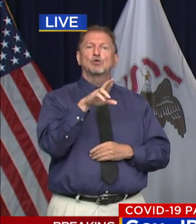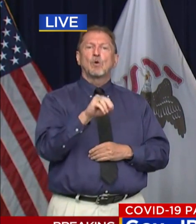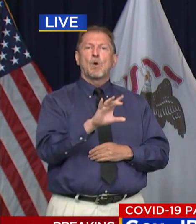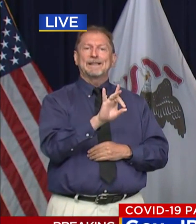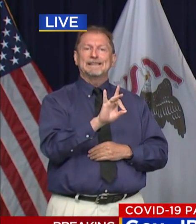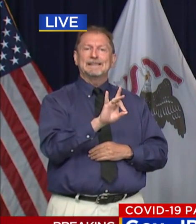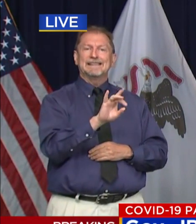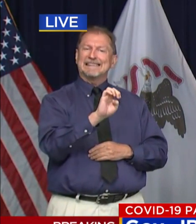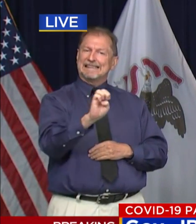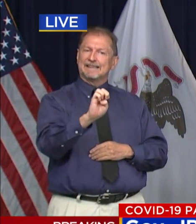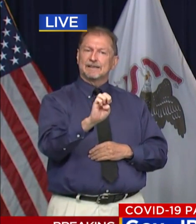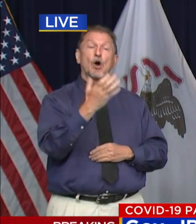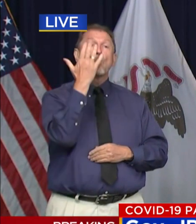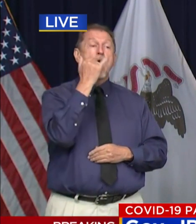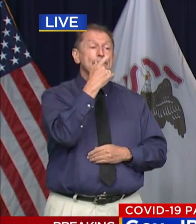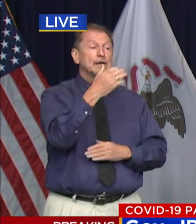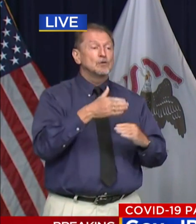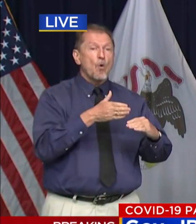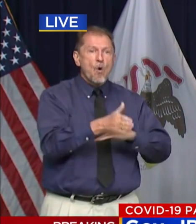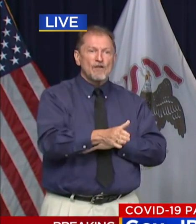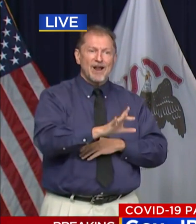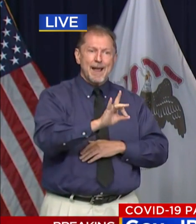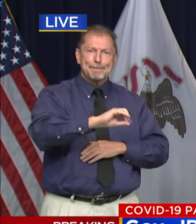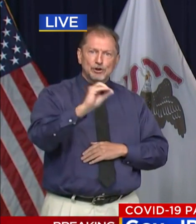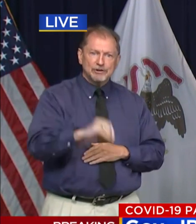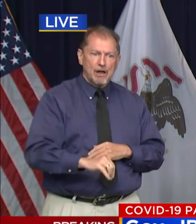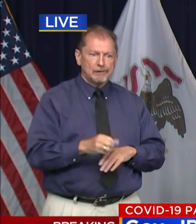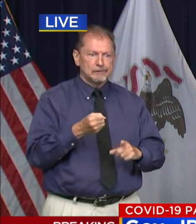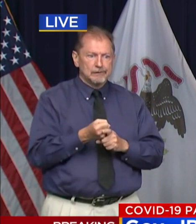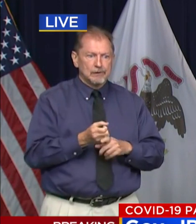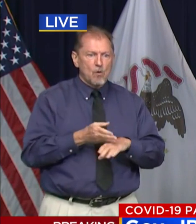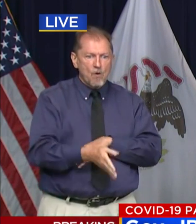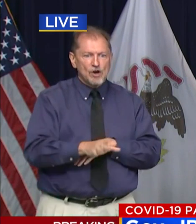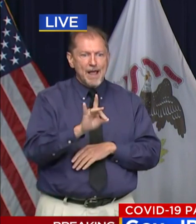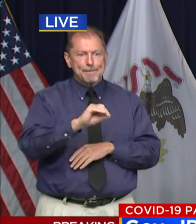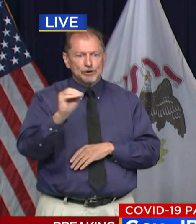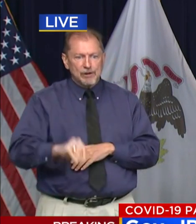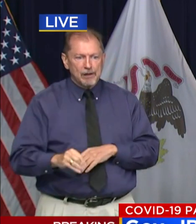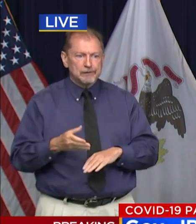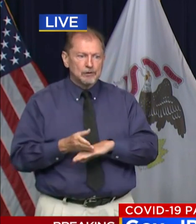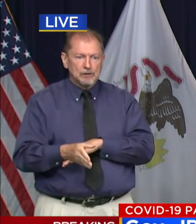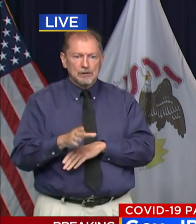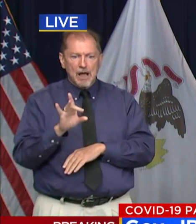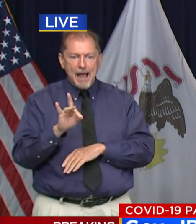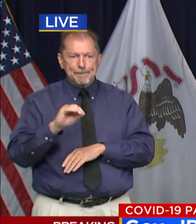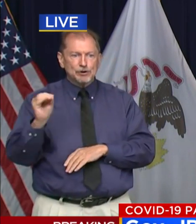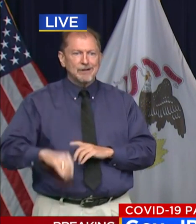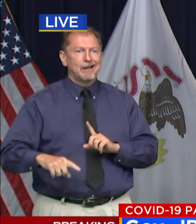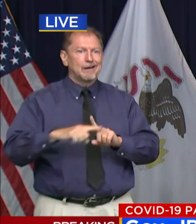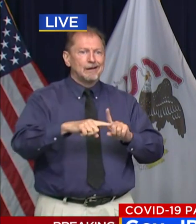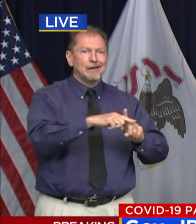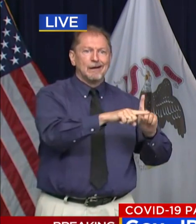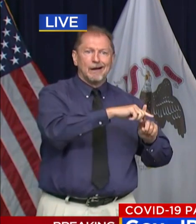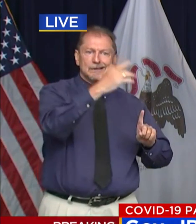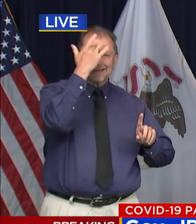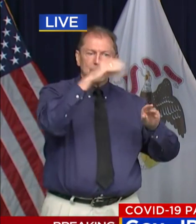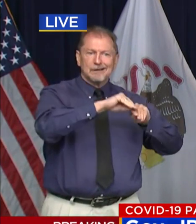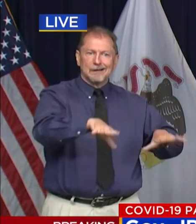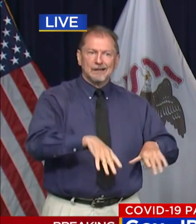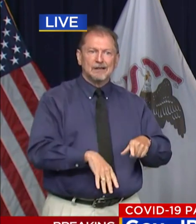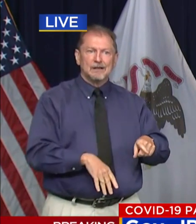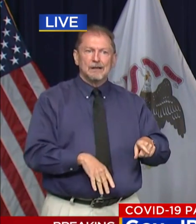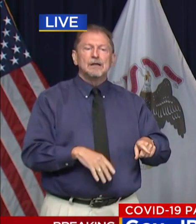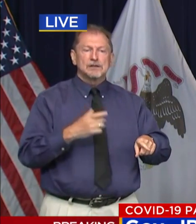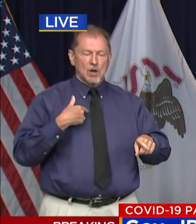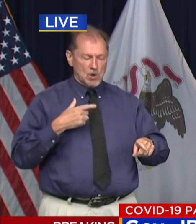average positivity rate for three days in a row. Unfortunately, that region continues to see positivity